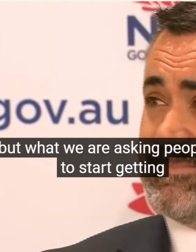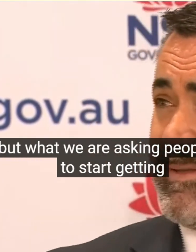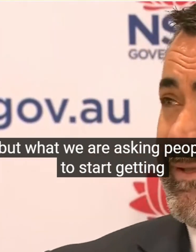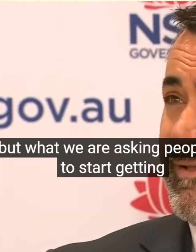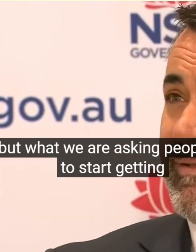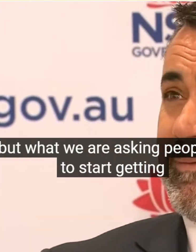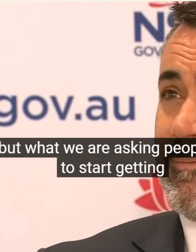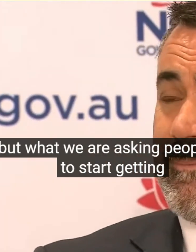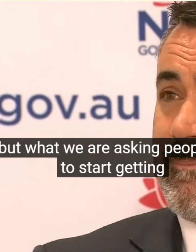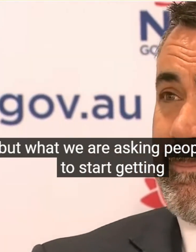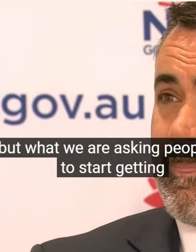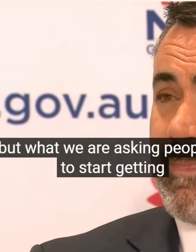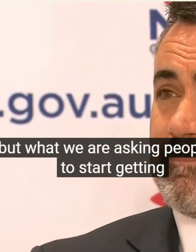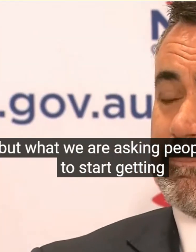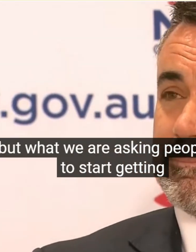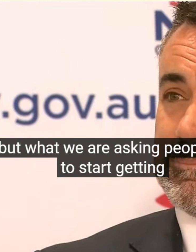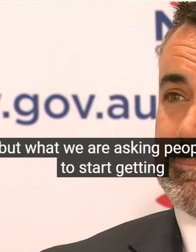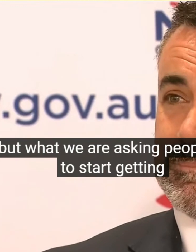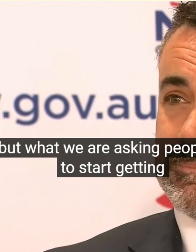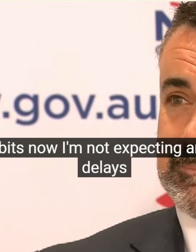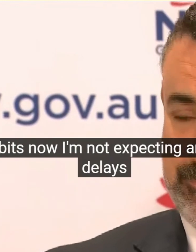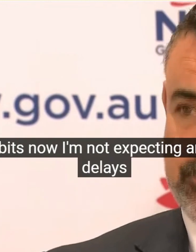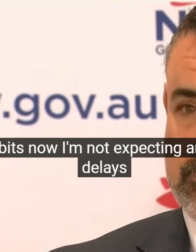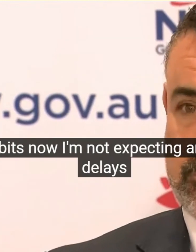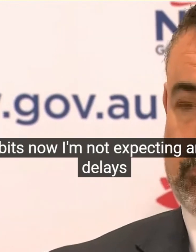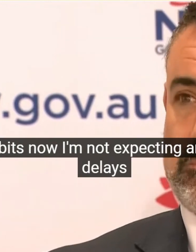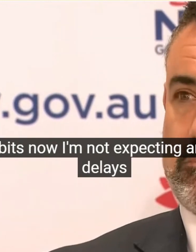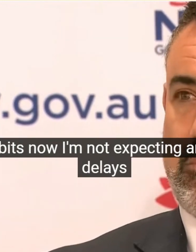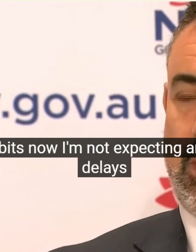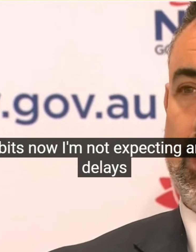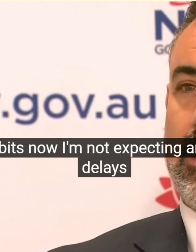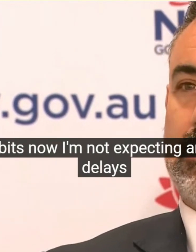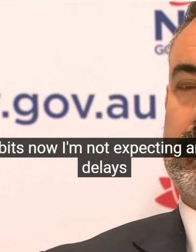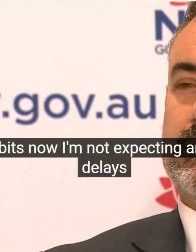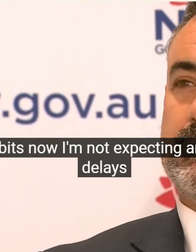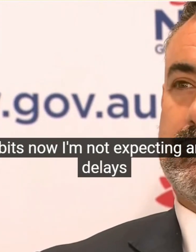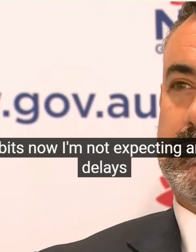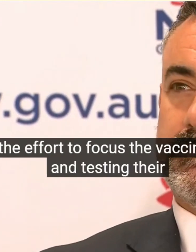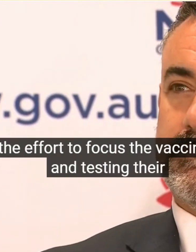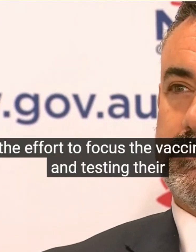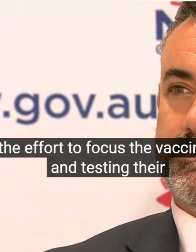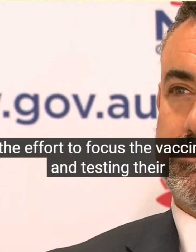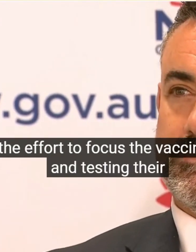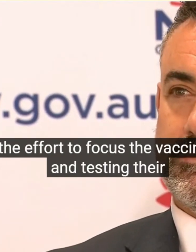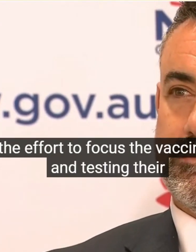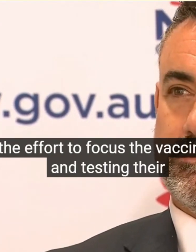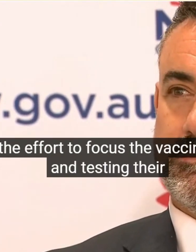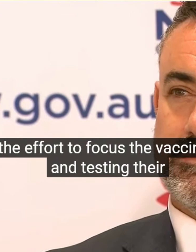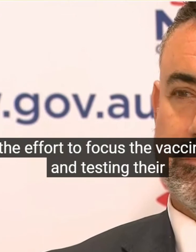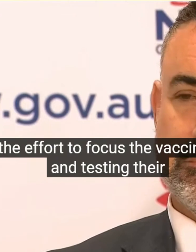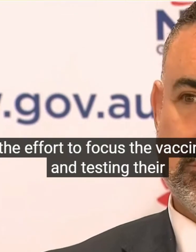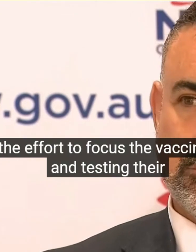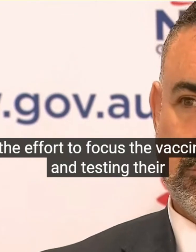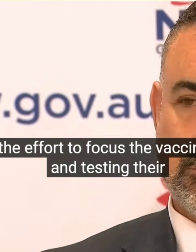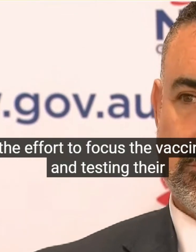Just On Wilcania There's Obviously Been The Effort To Focus Vaccines And Testing There On Indigenous Communities